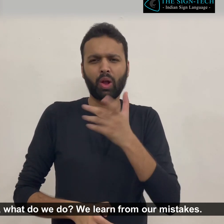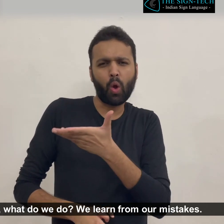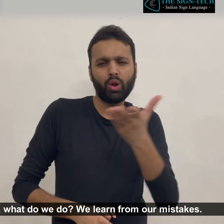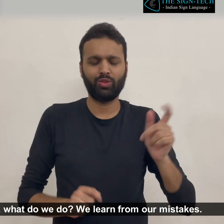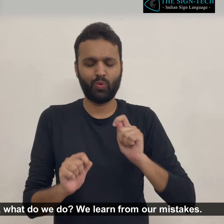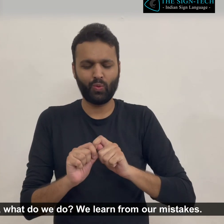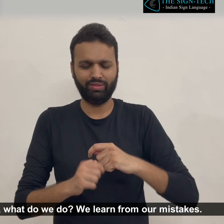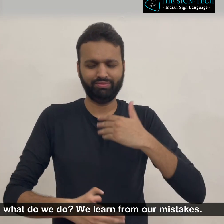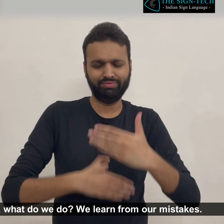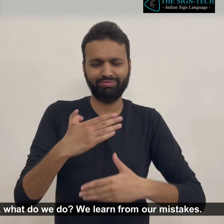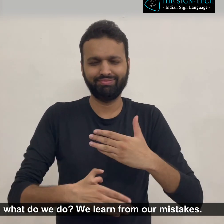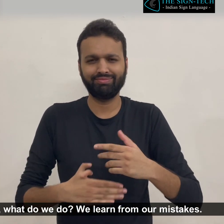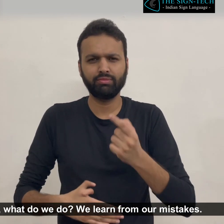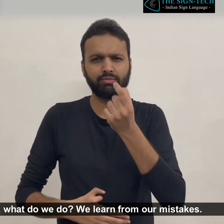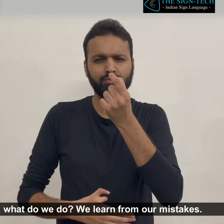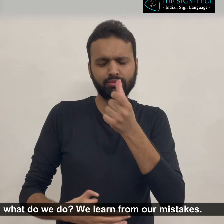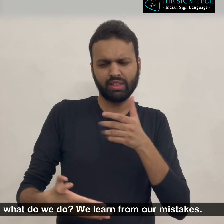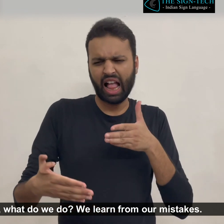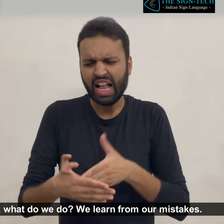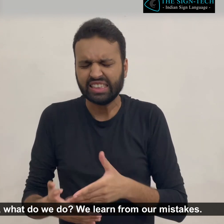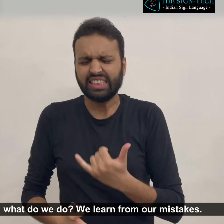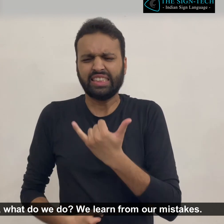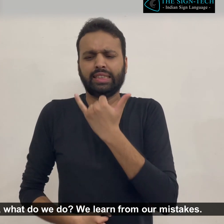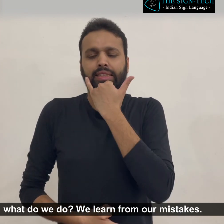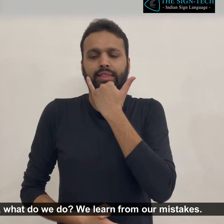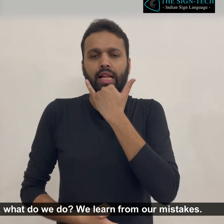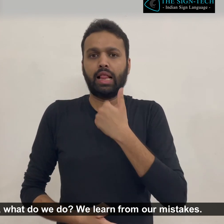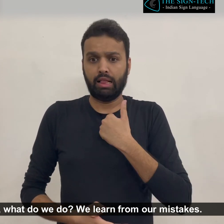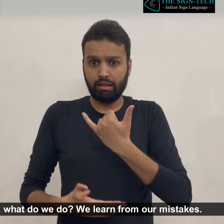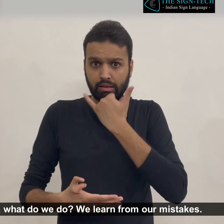When we do a mistake, what do we do? We learn from our mistakes.